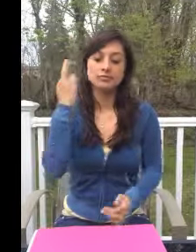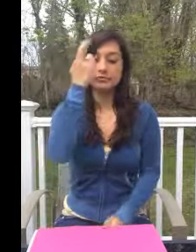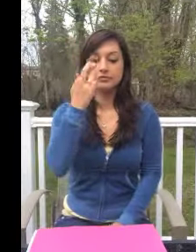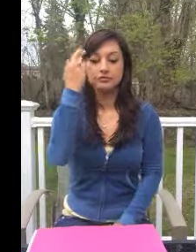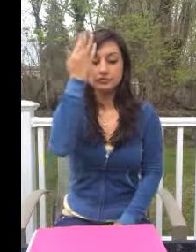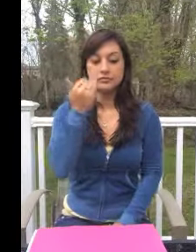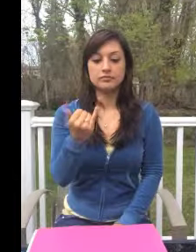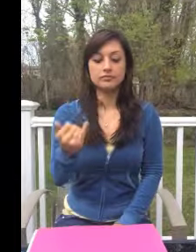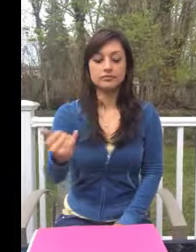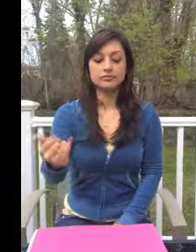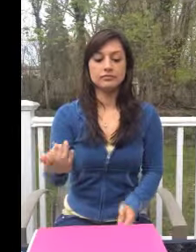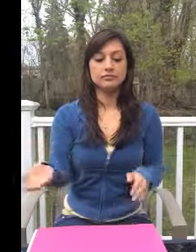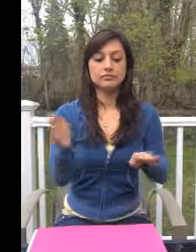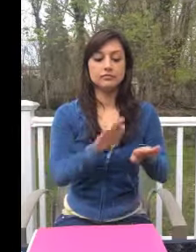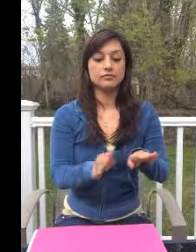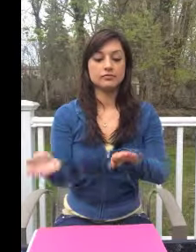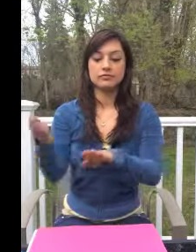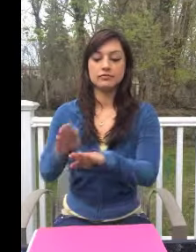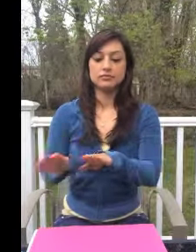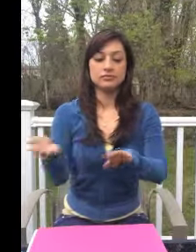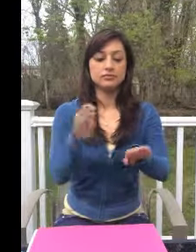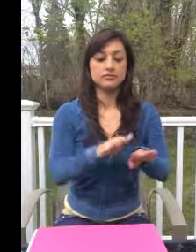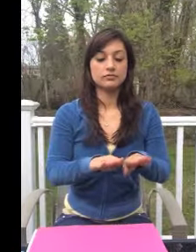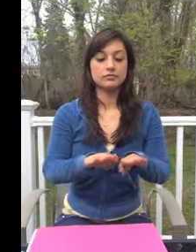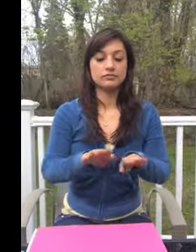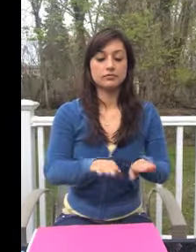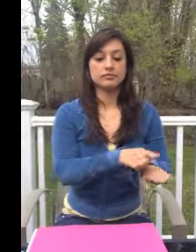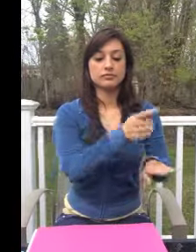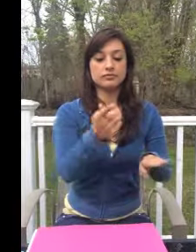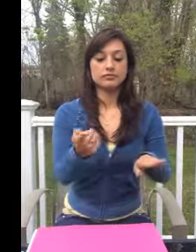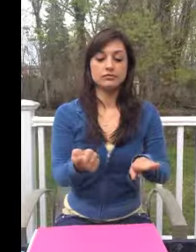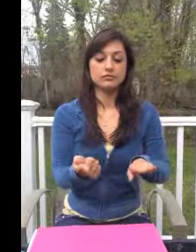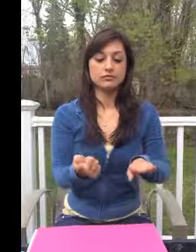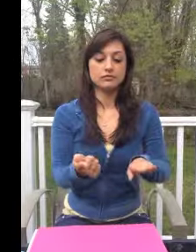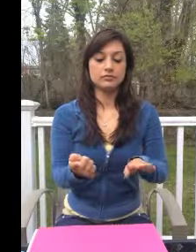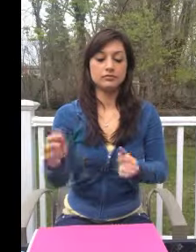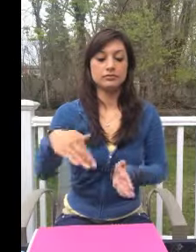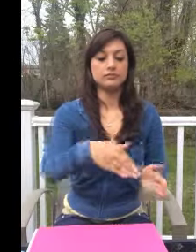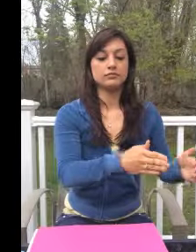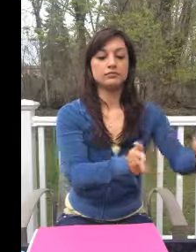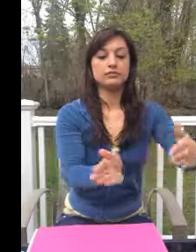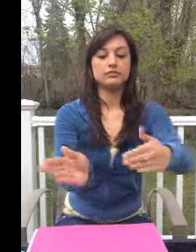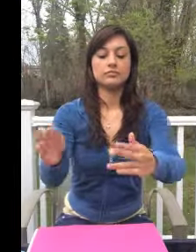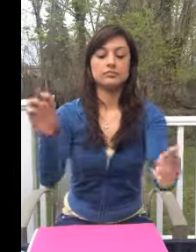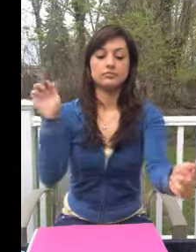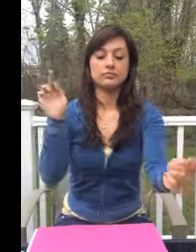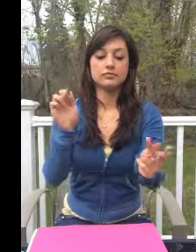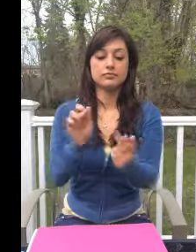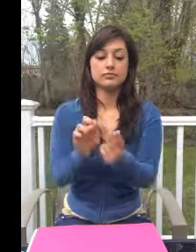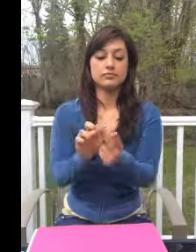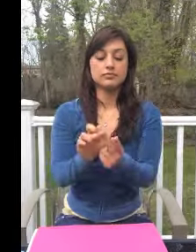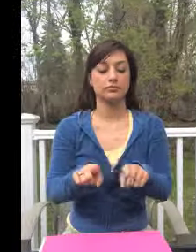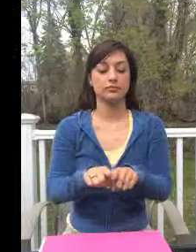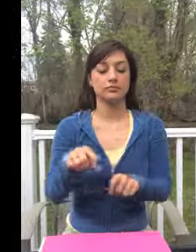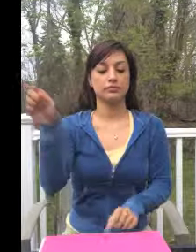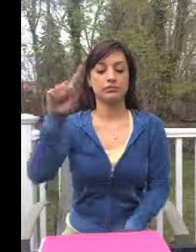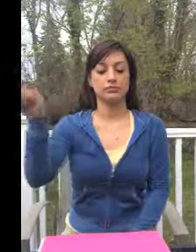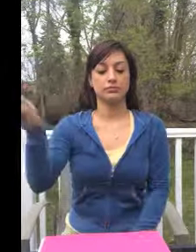be a reason why, all the doors are closed. So you could open one, that leads you to the perfect world, like a